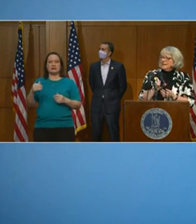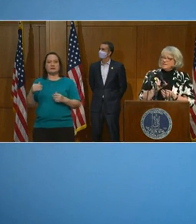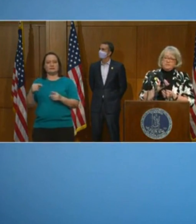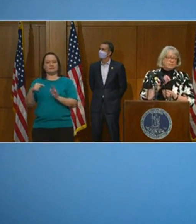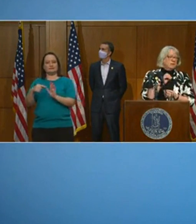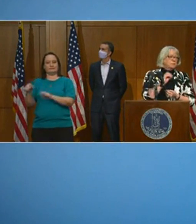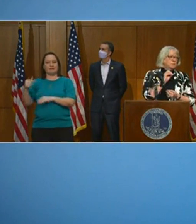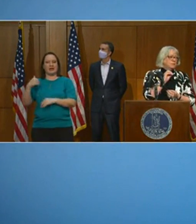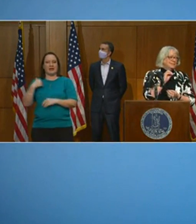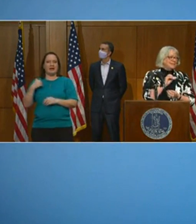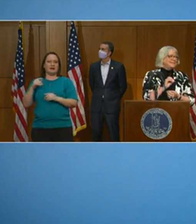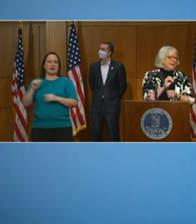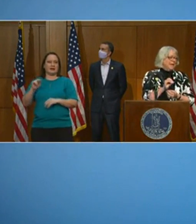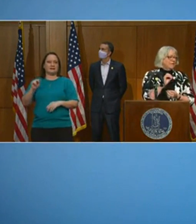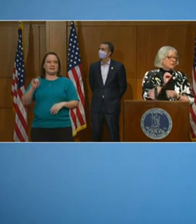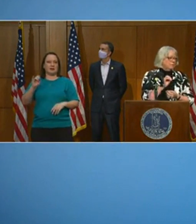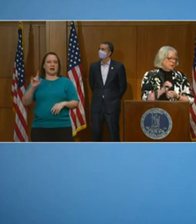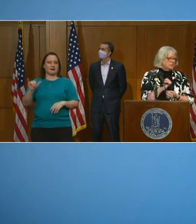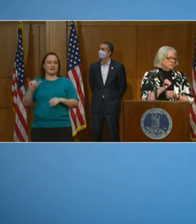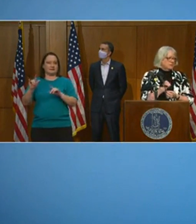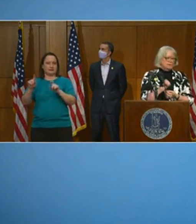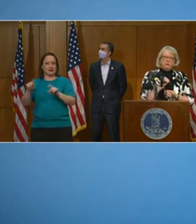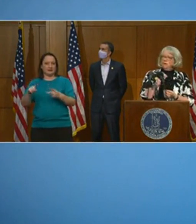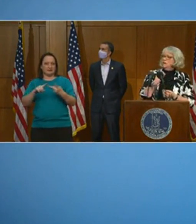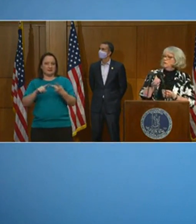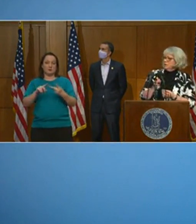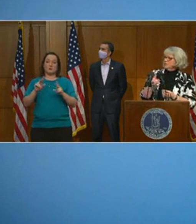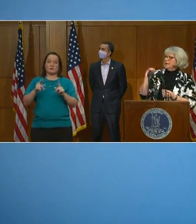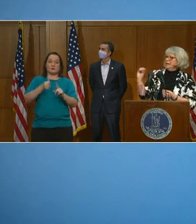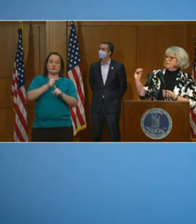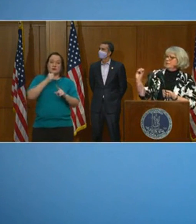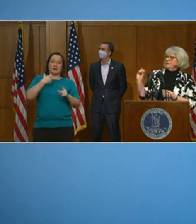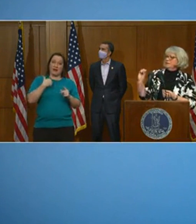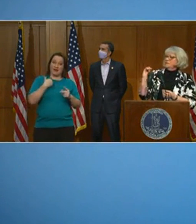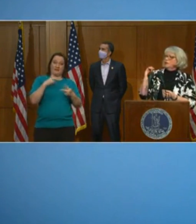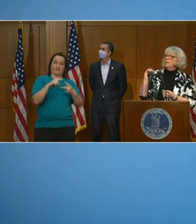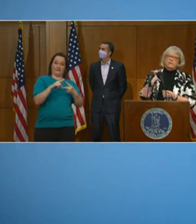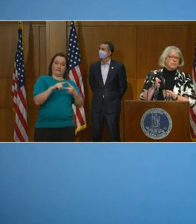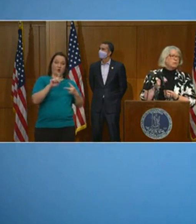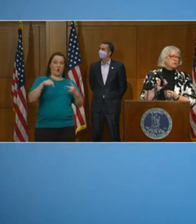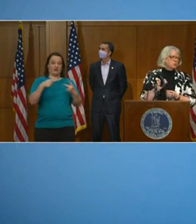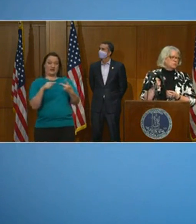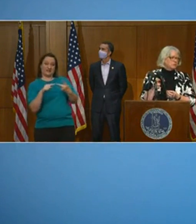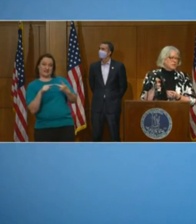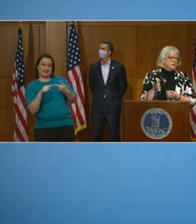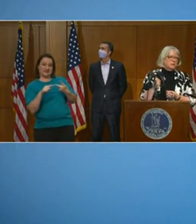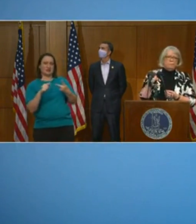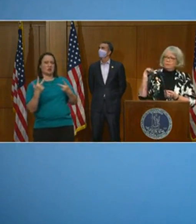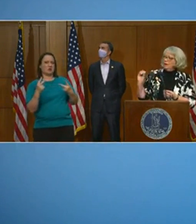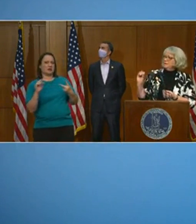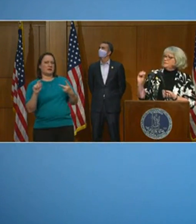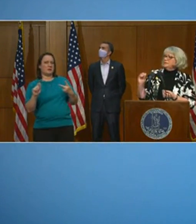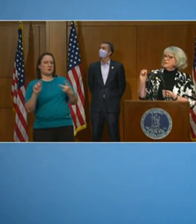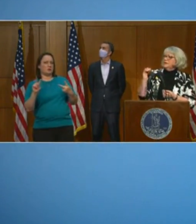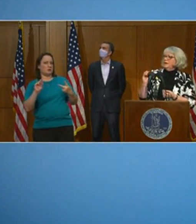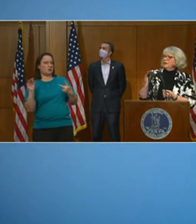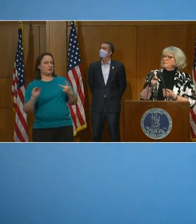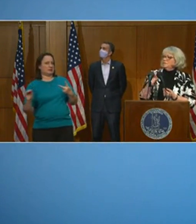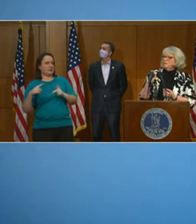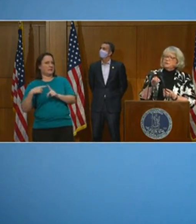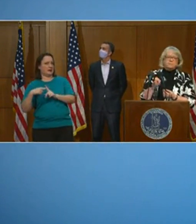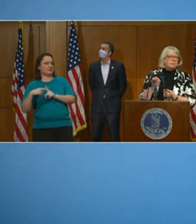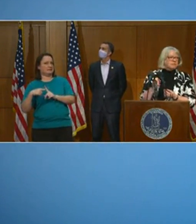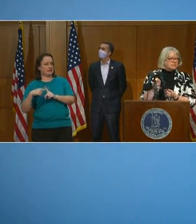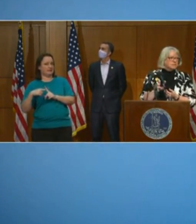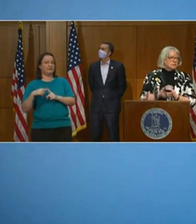the not cases, so people who didn't have a positive PCR just had an antibody test, only 3.2% were positive. And